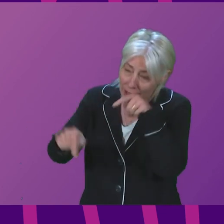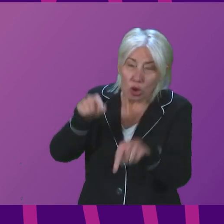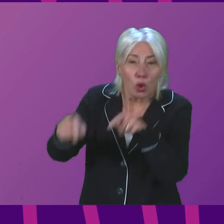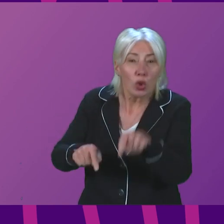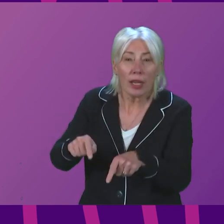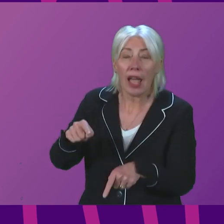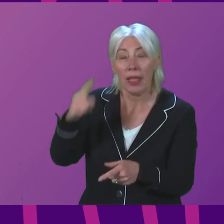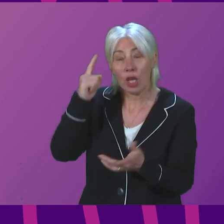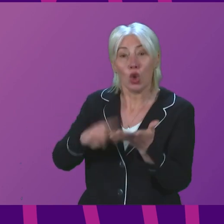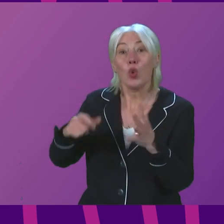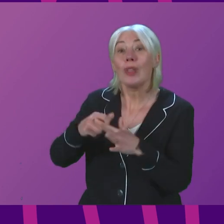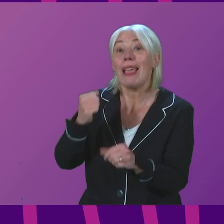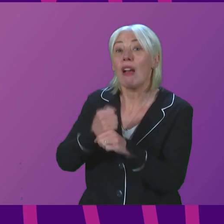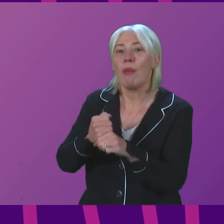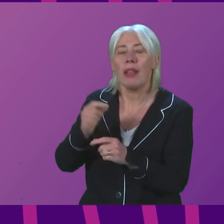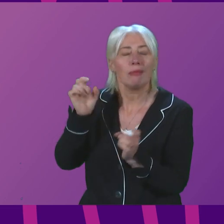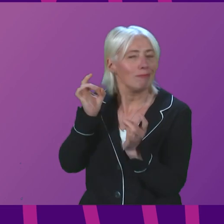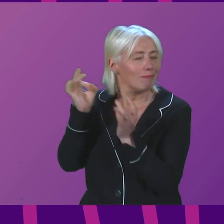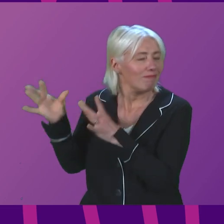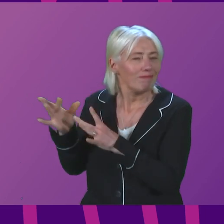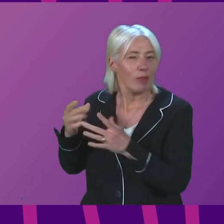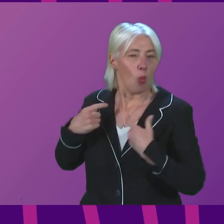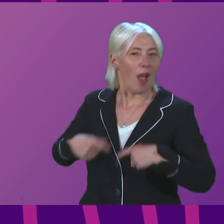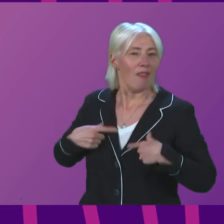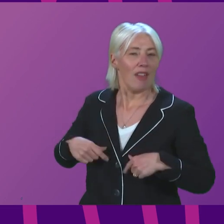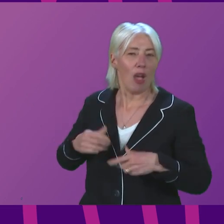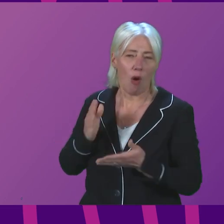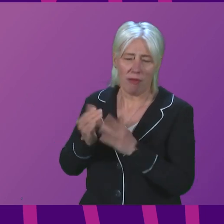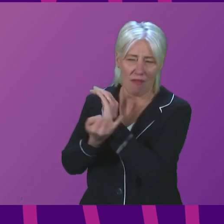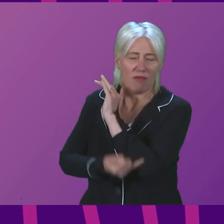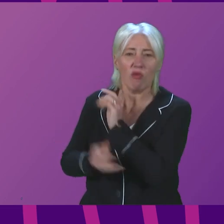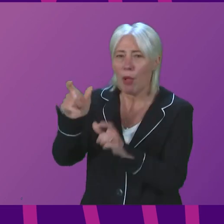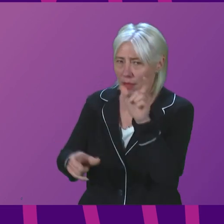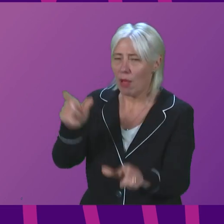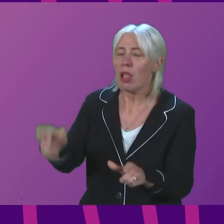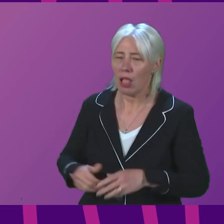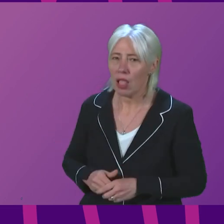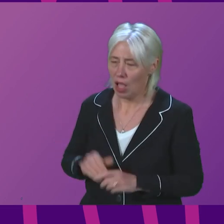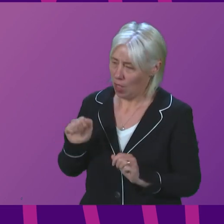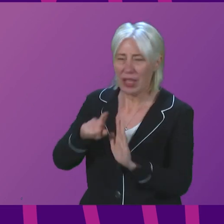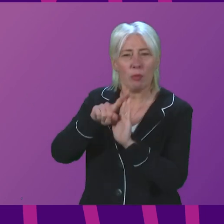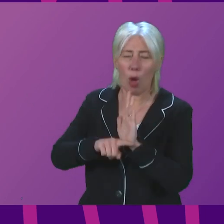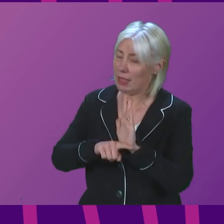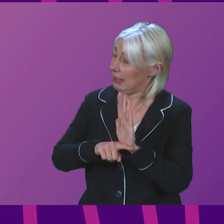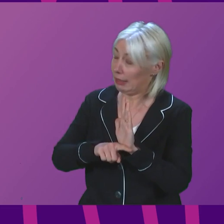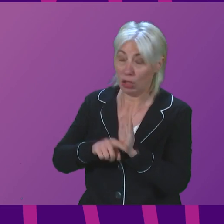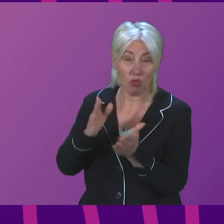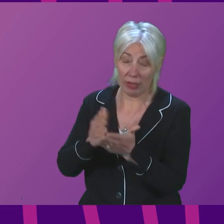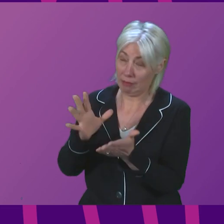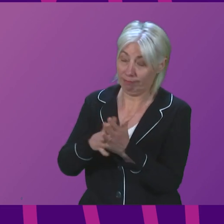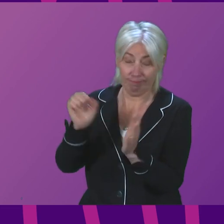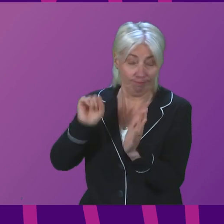decision the UK government is ignoring the welfare of extremely vulnerable people and for all of these reasons this policy has rightly been condemned